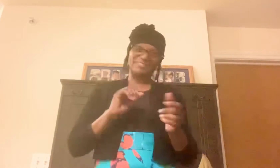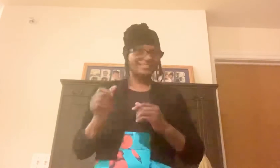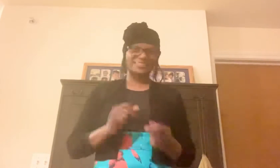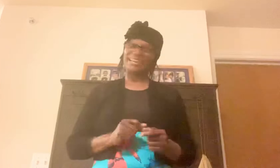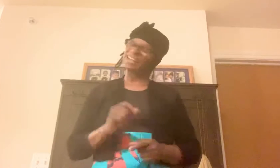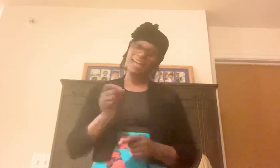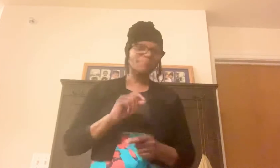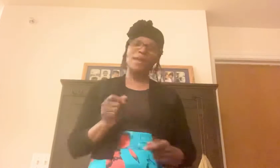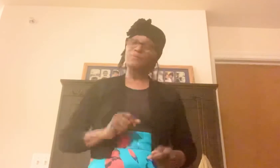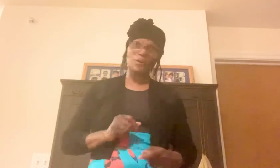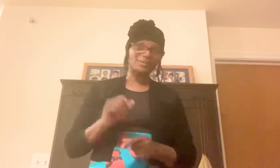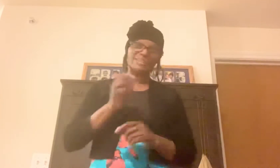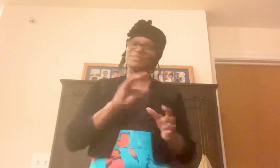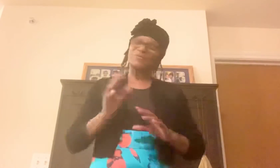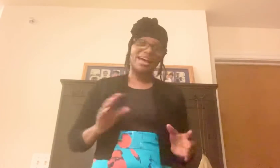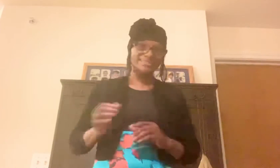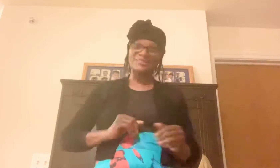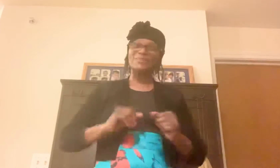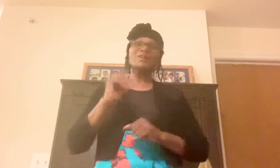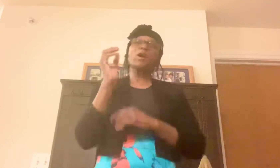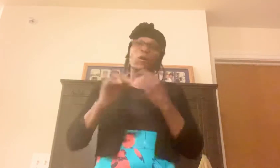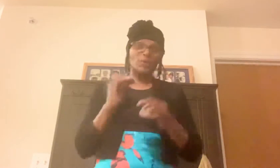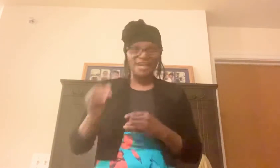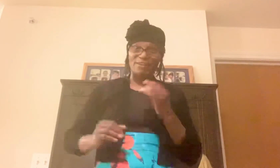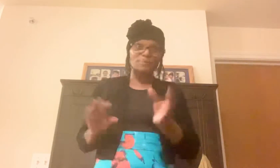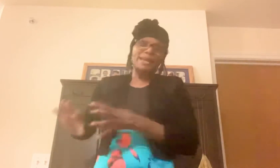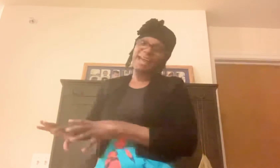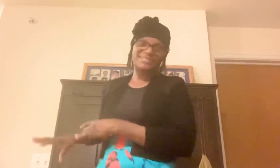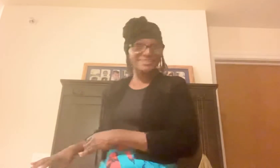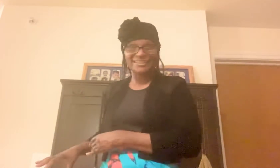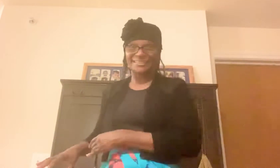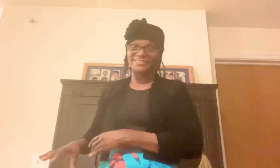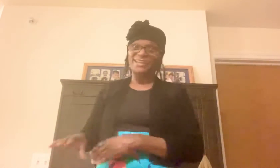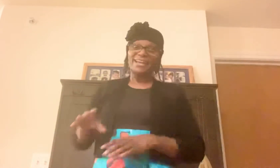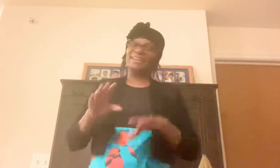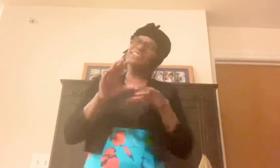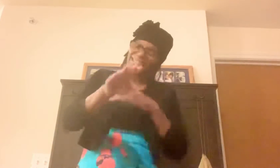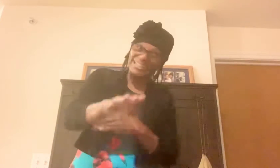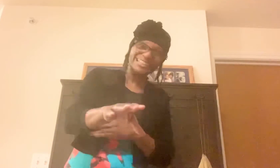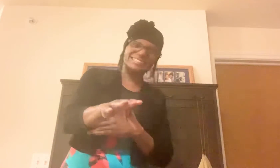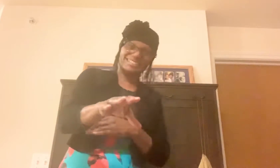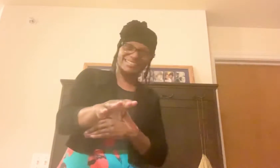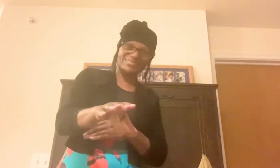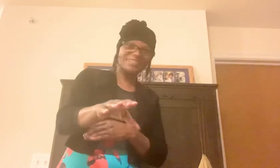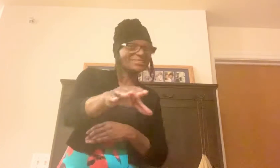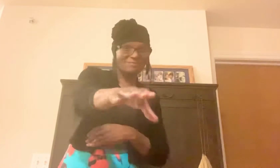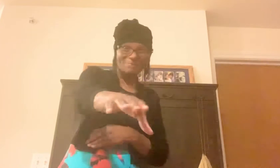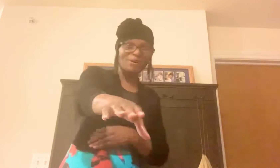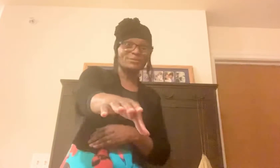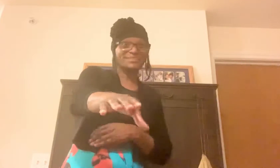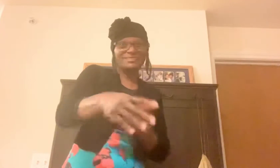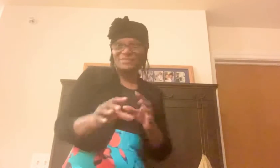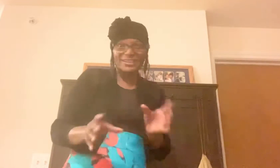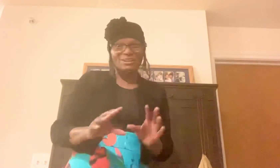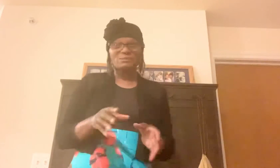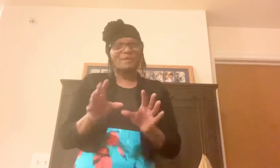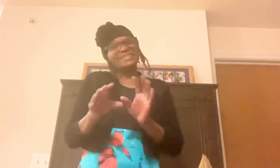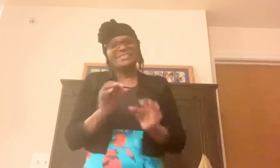know a lot a lot of paperwork a lot of stuff you got to do or what have you behind the scenes it look easy when you see me post little videos of my little